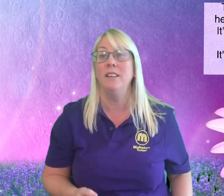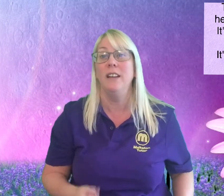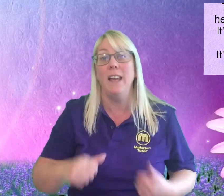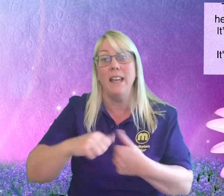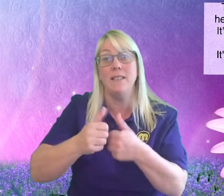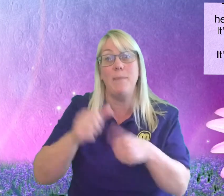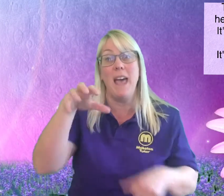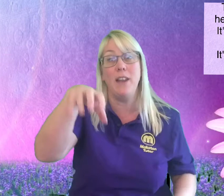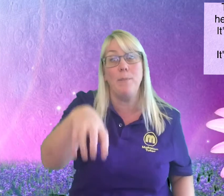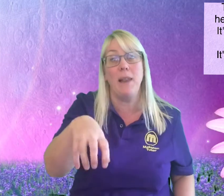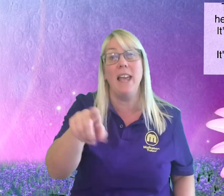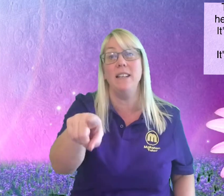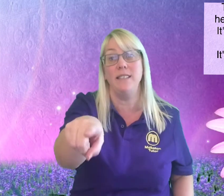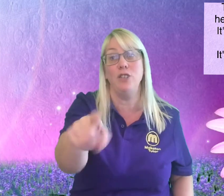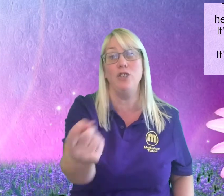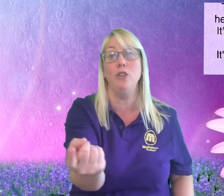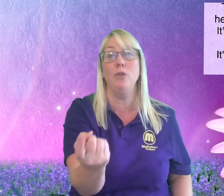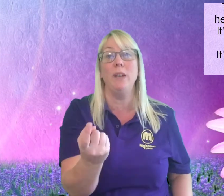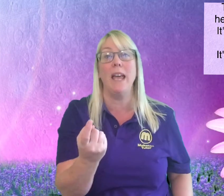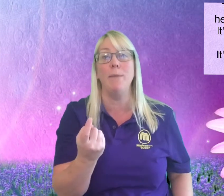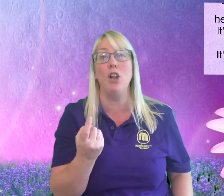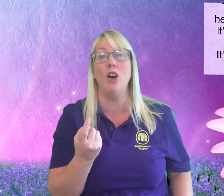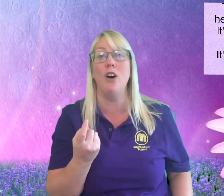It's a better place since you came alone